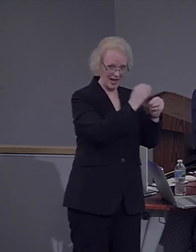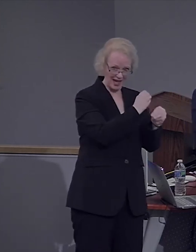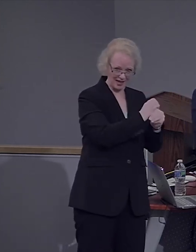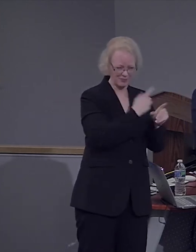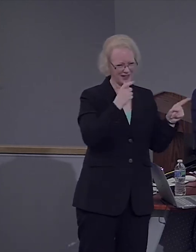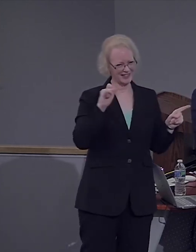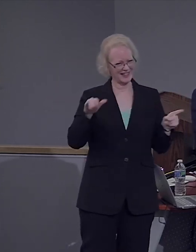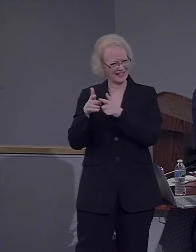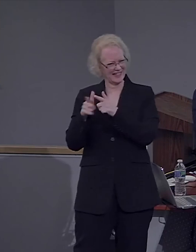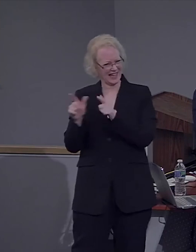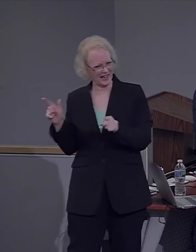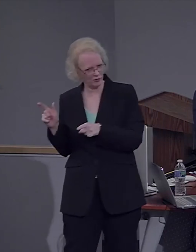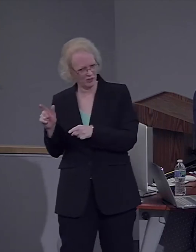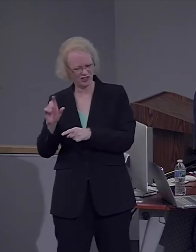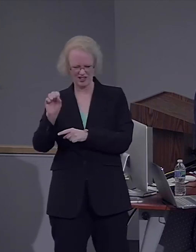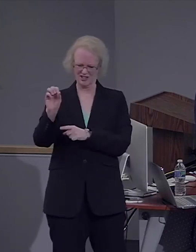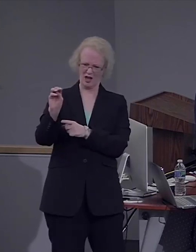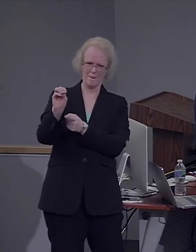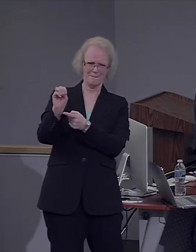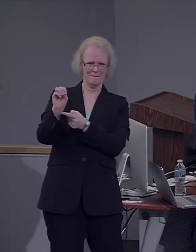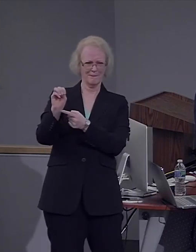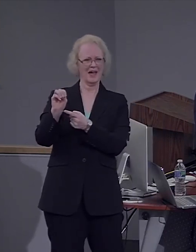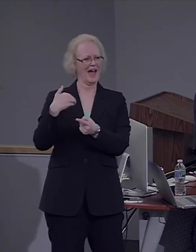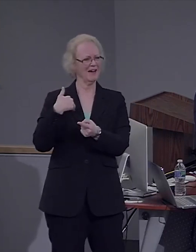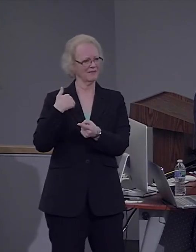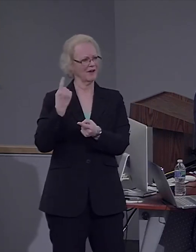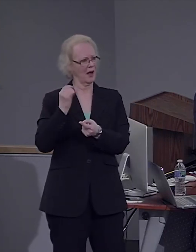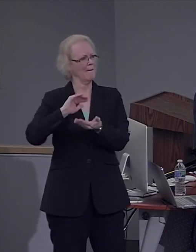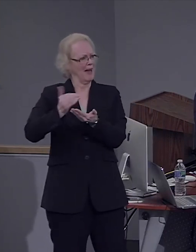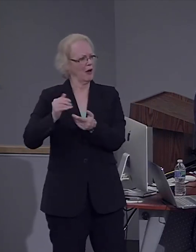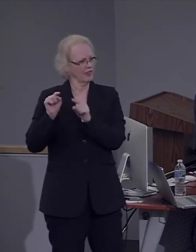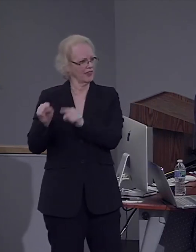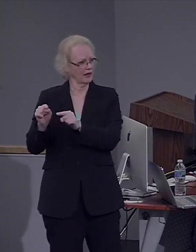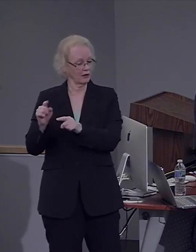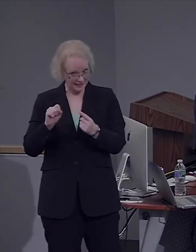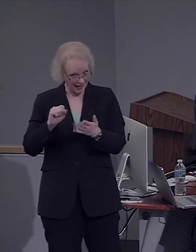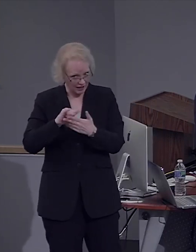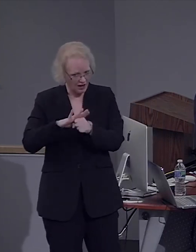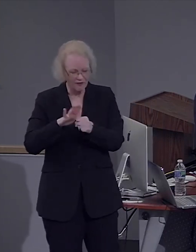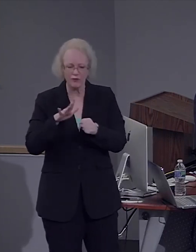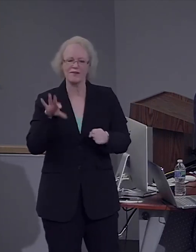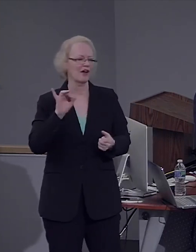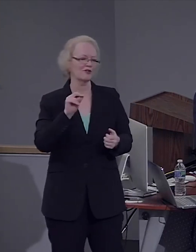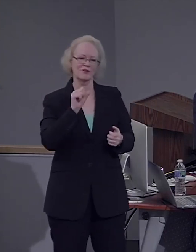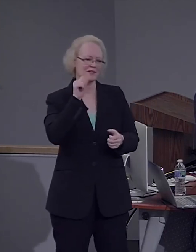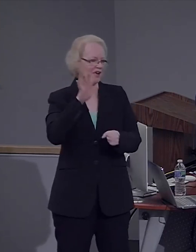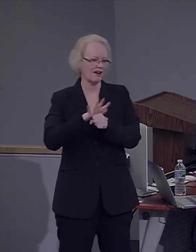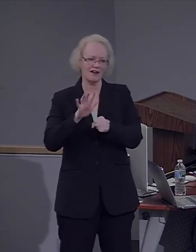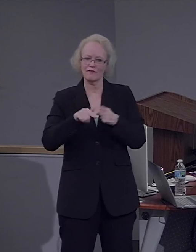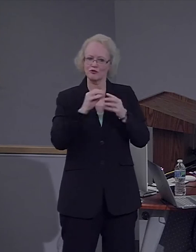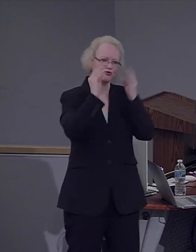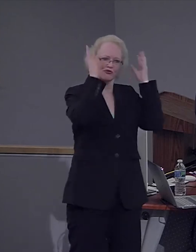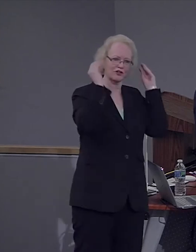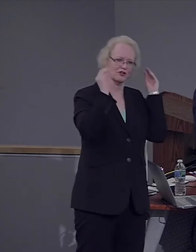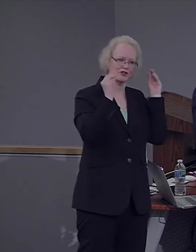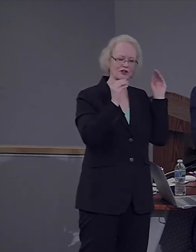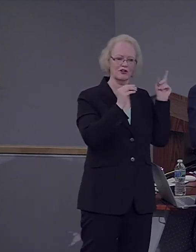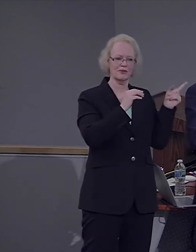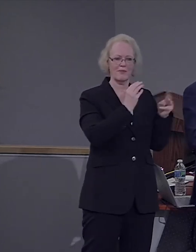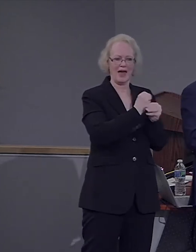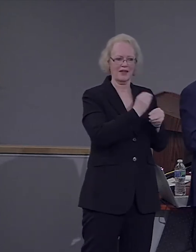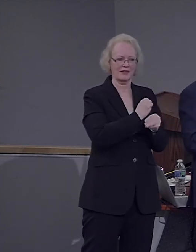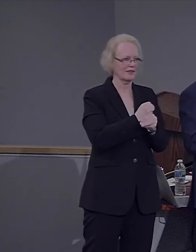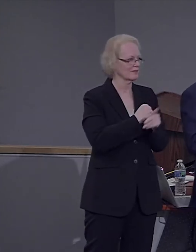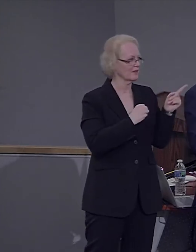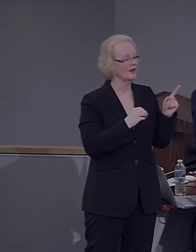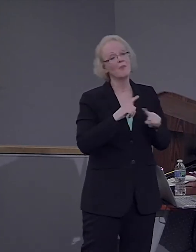We found that it's not enough to trigger the mathematics network. But you said the set of all penguins is inside of the set of all